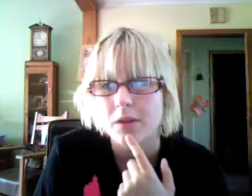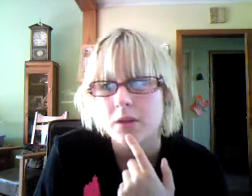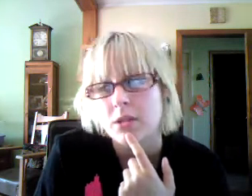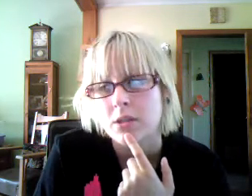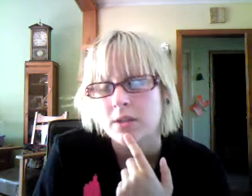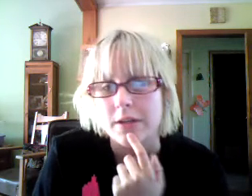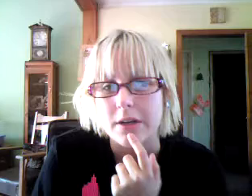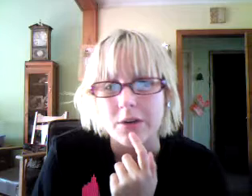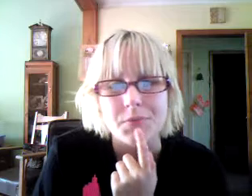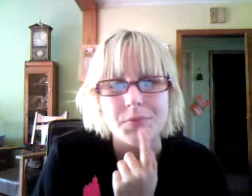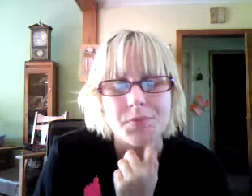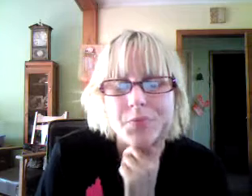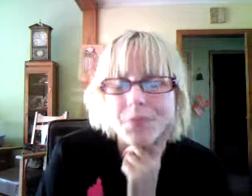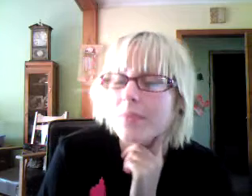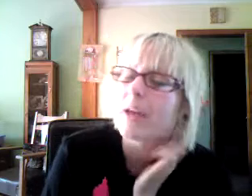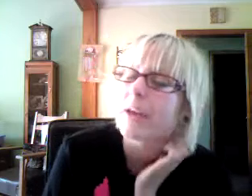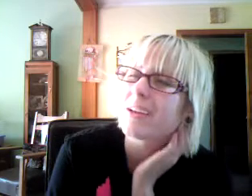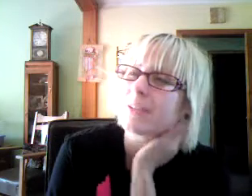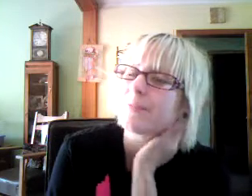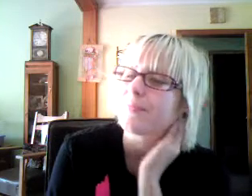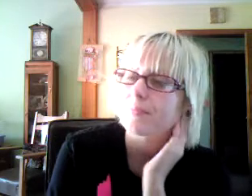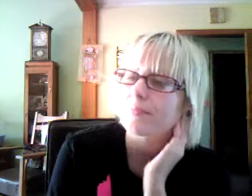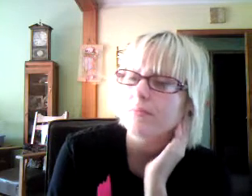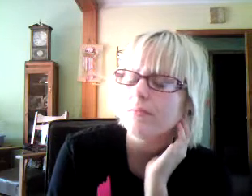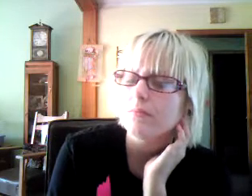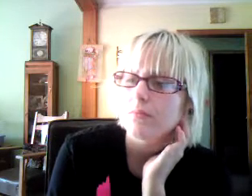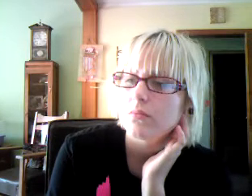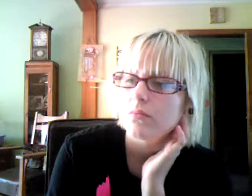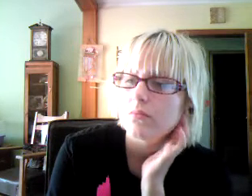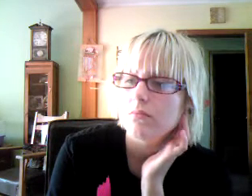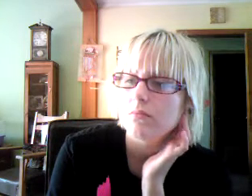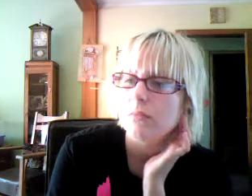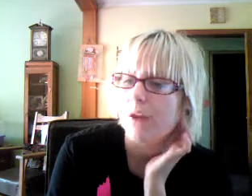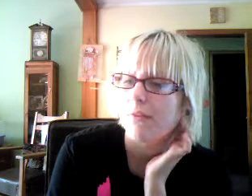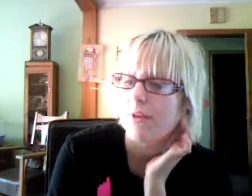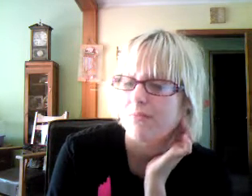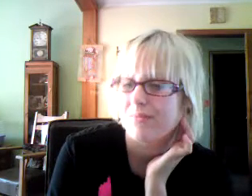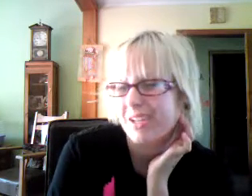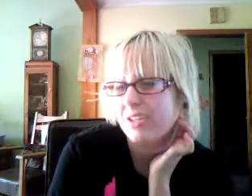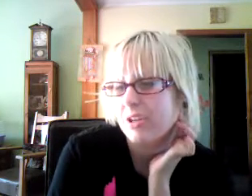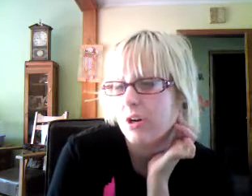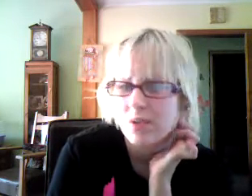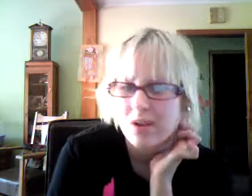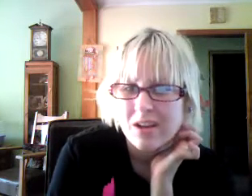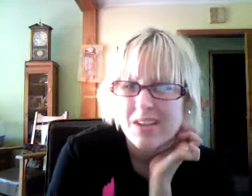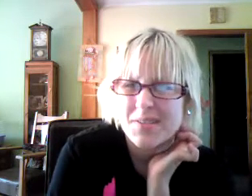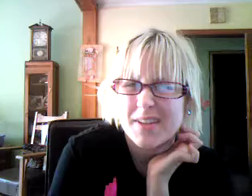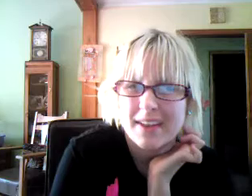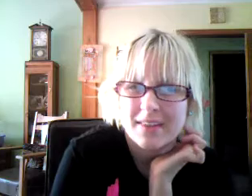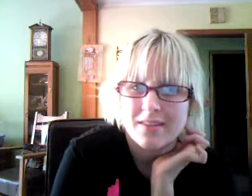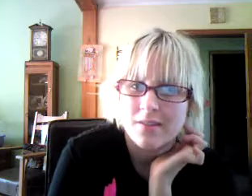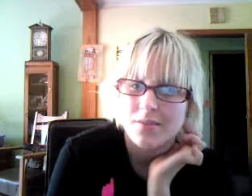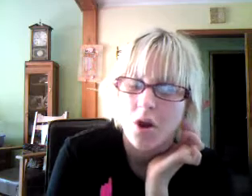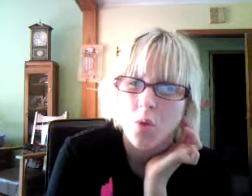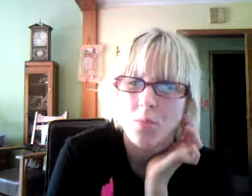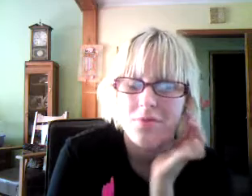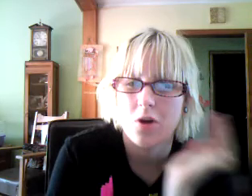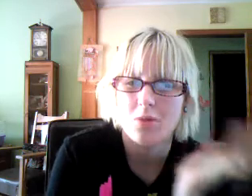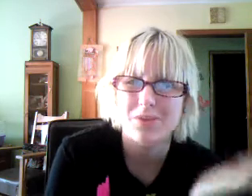So, you know, like, every, like, you know, even, like, homophobes,